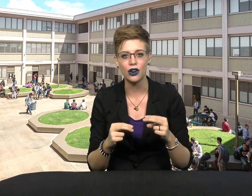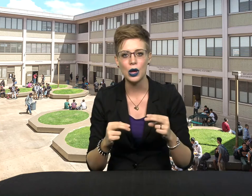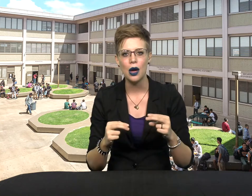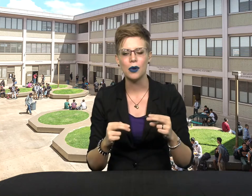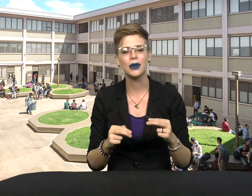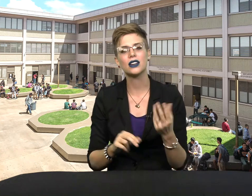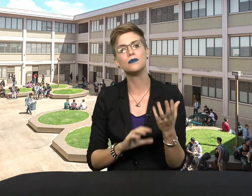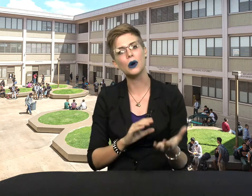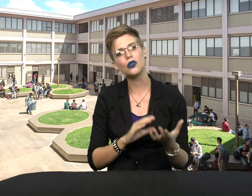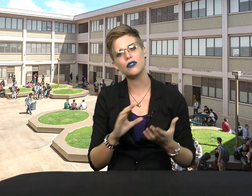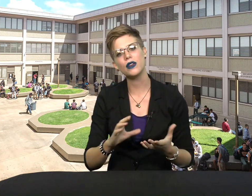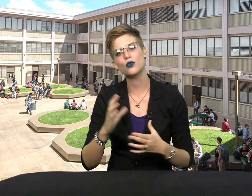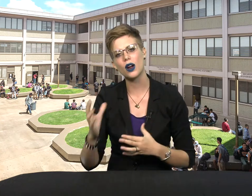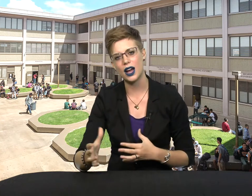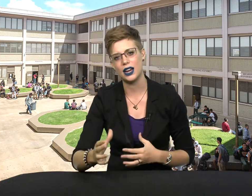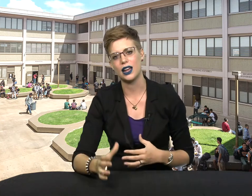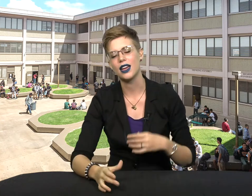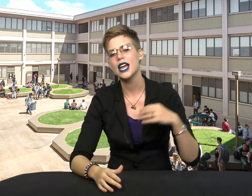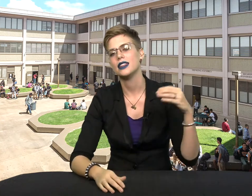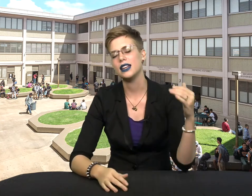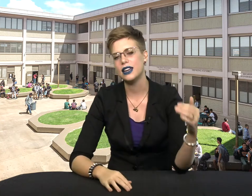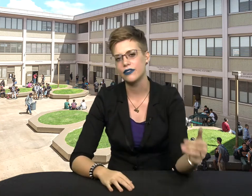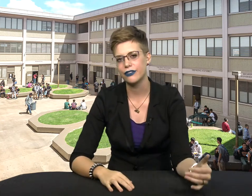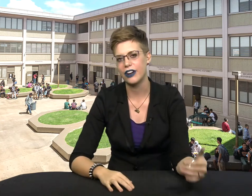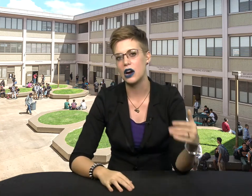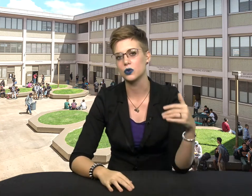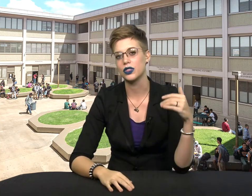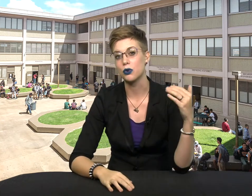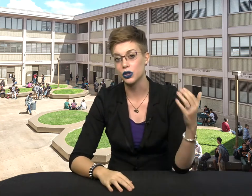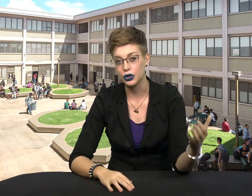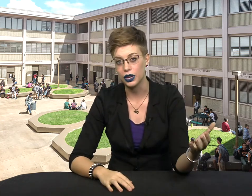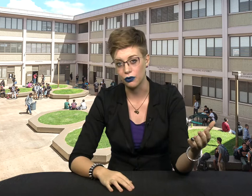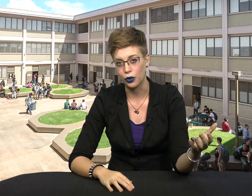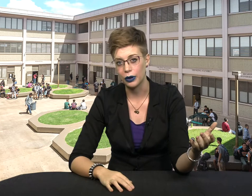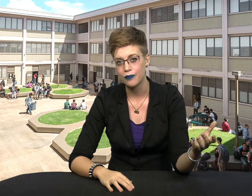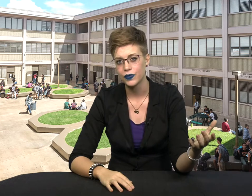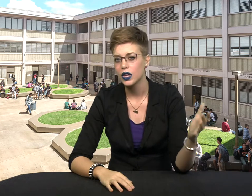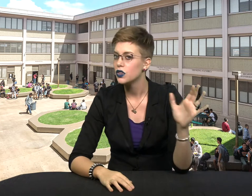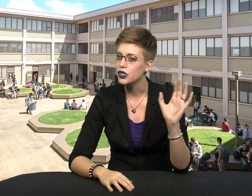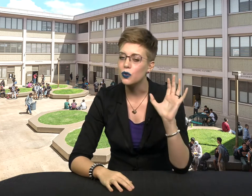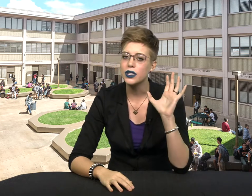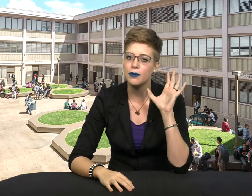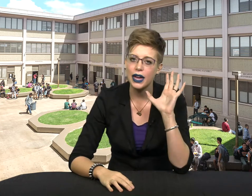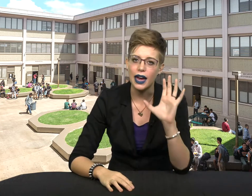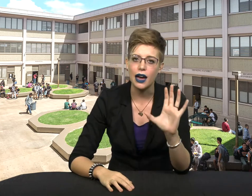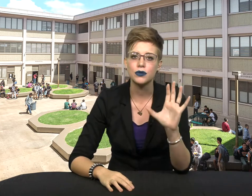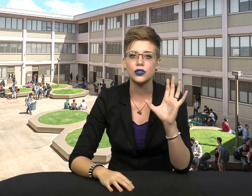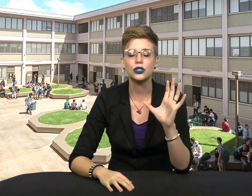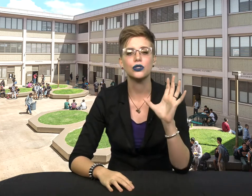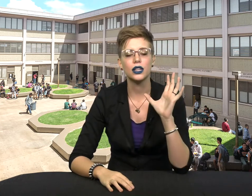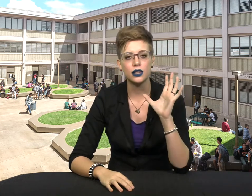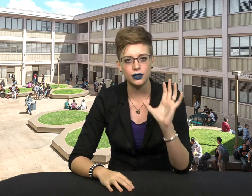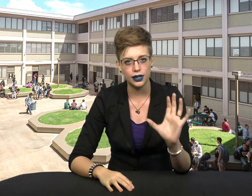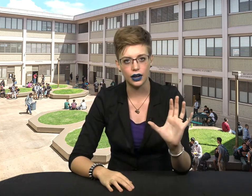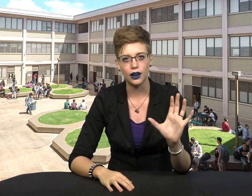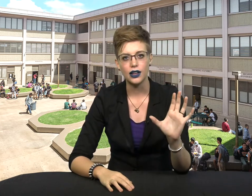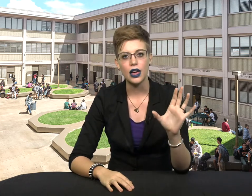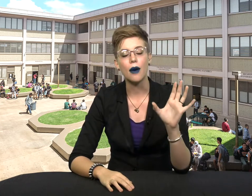But because both of them were hiding, they never found what they were looking for. So you want to be absolutely clear about